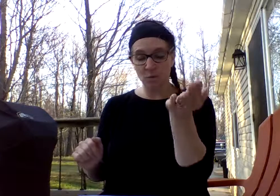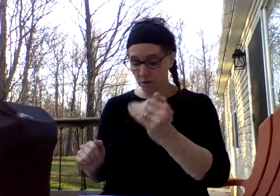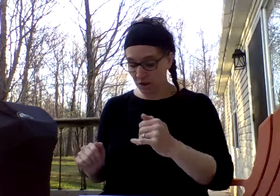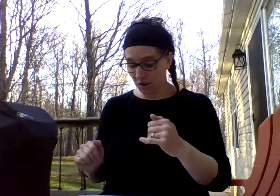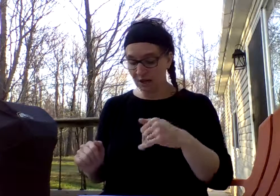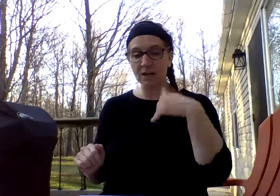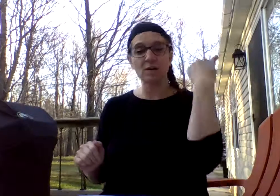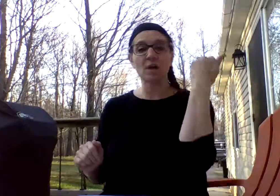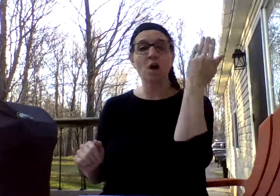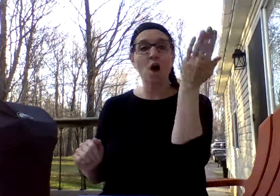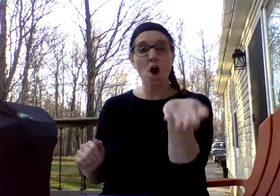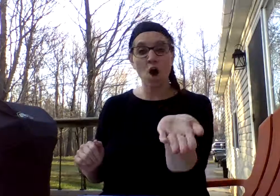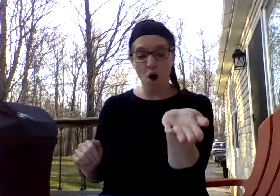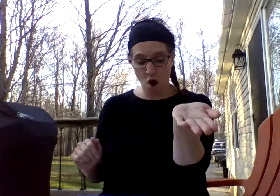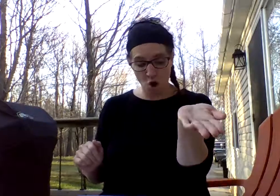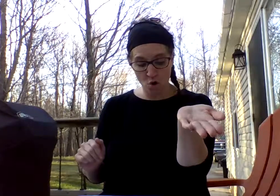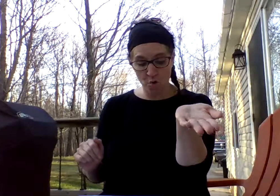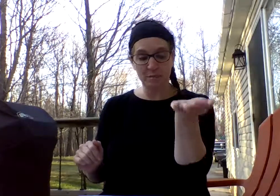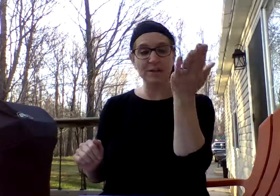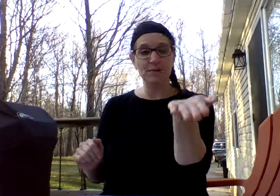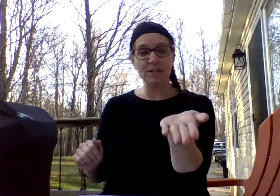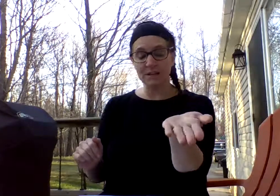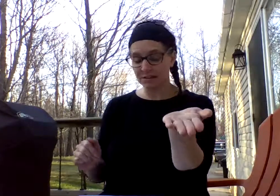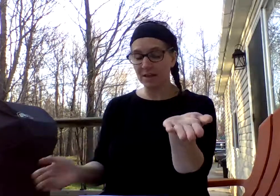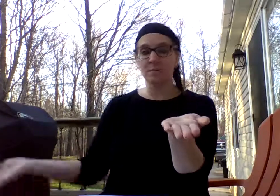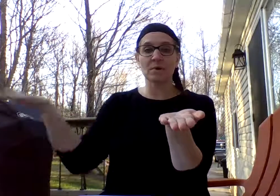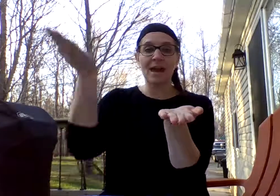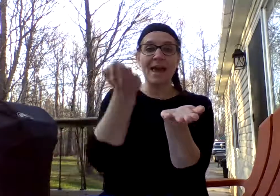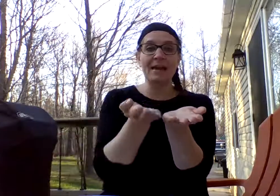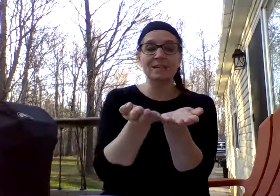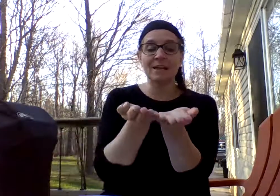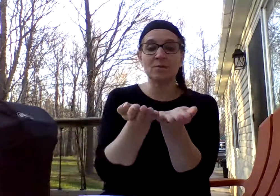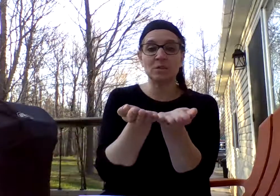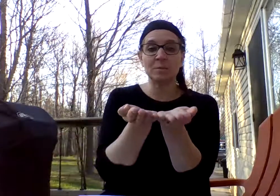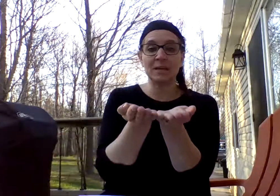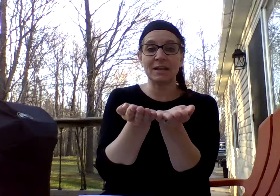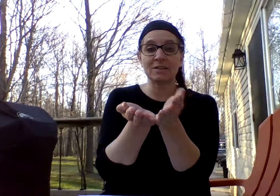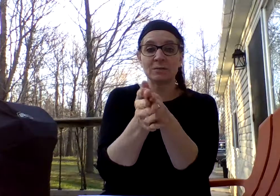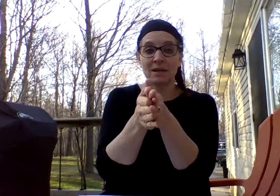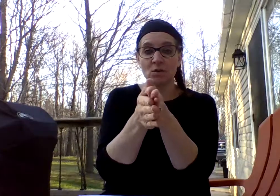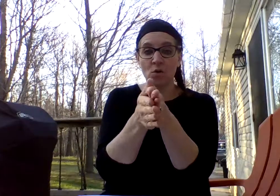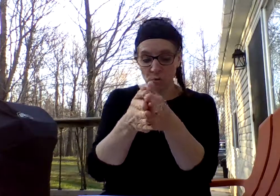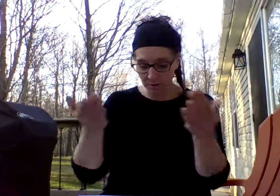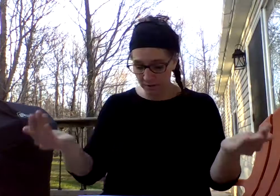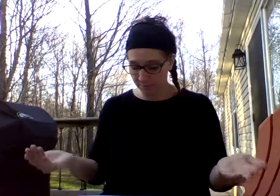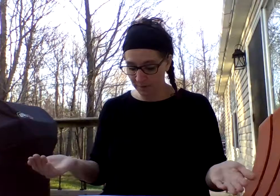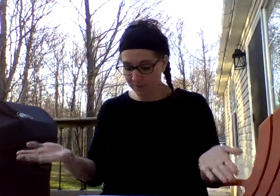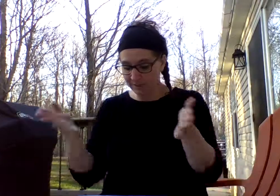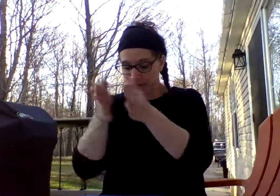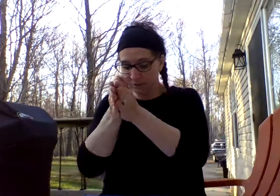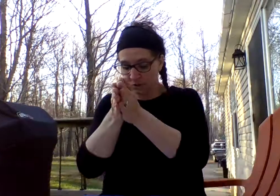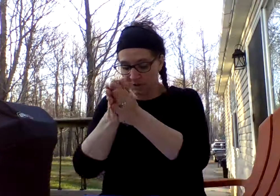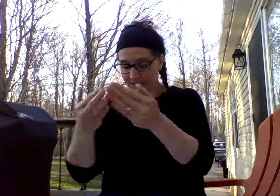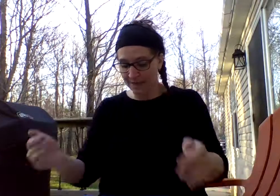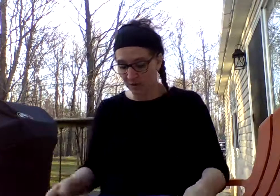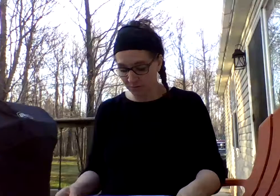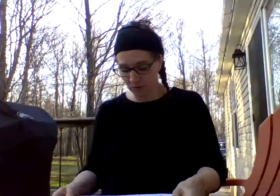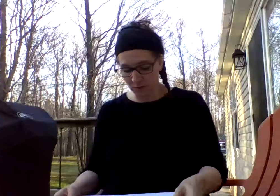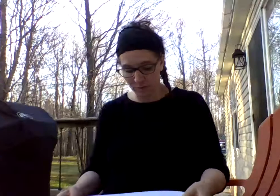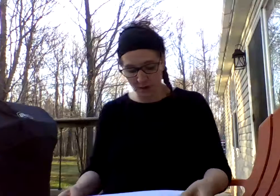the word. You're going to hear the O or whatever it is. And then we're going to add a sound to the beginning to make the whole word. And sandwich it together. So here we